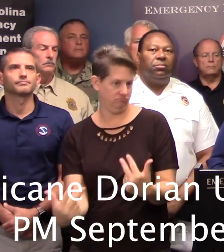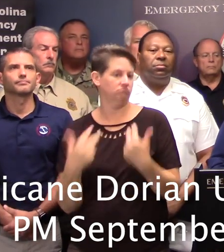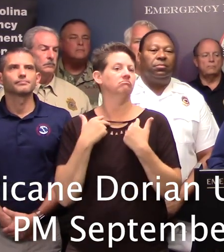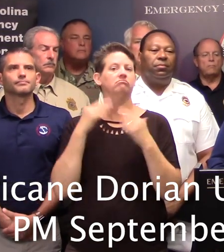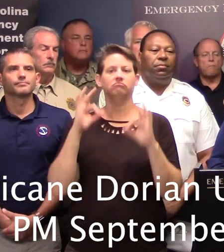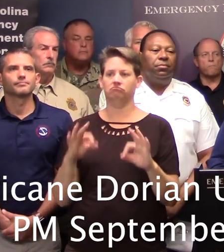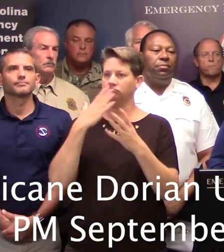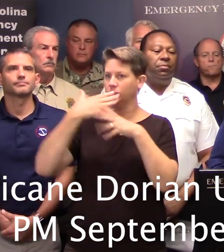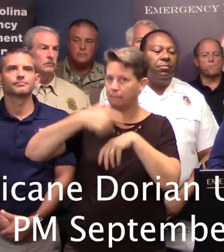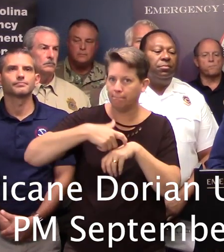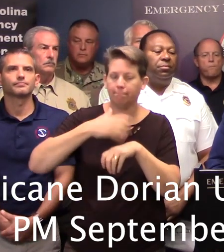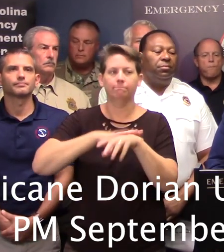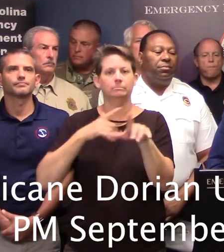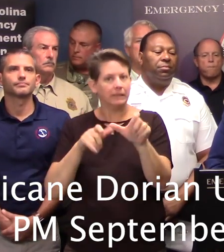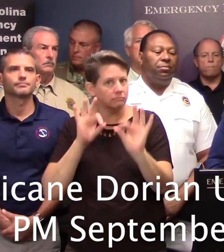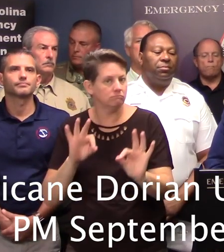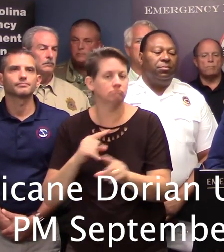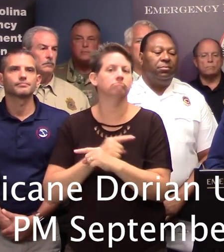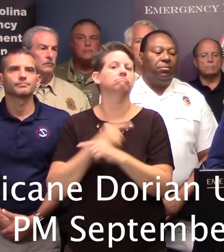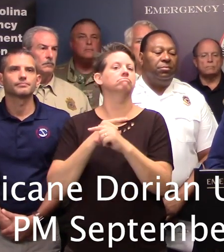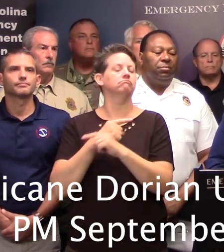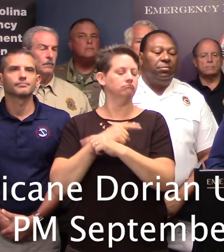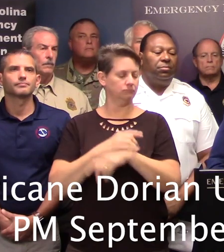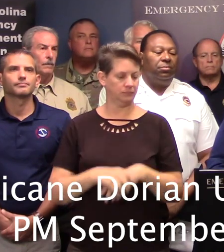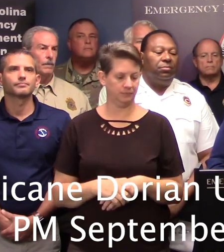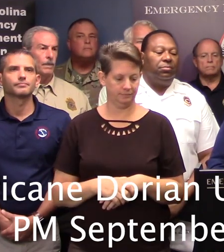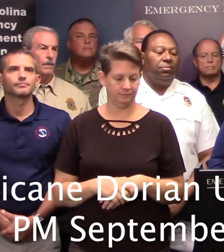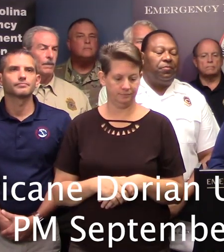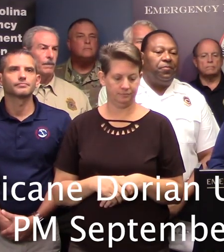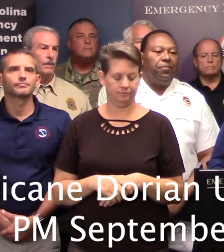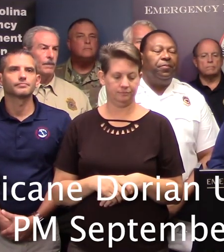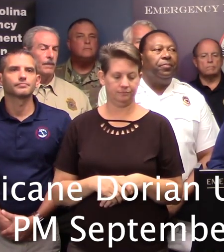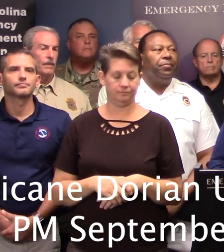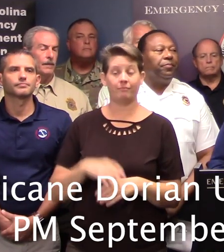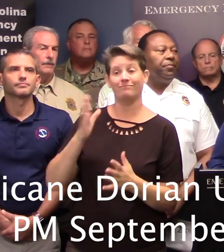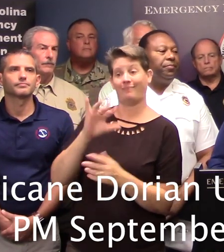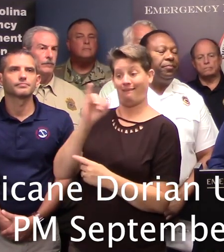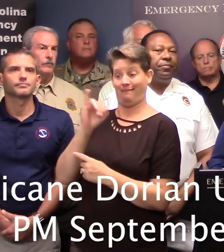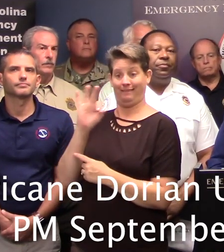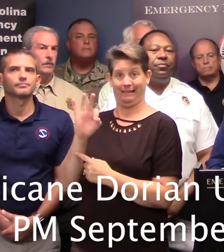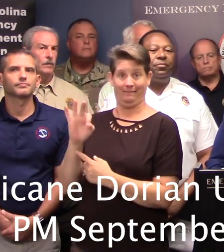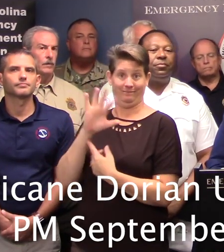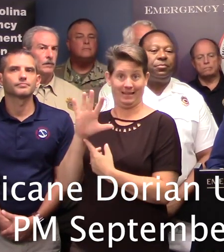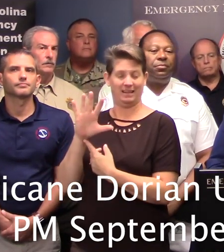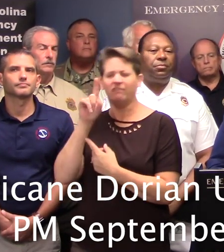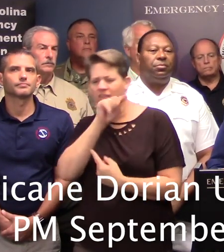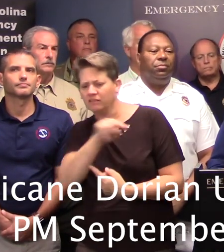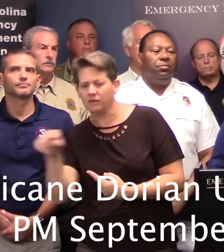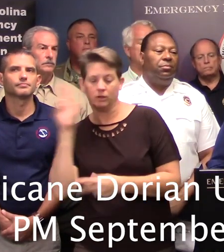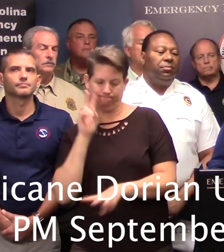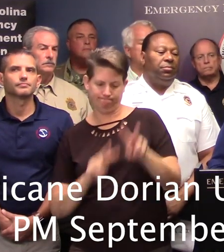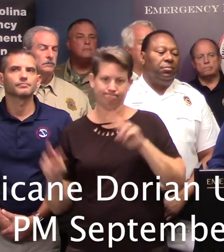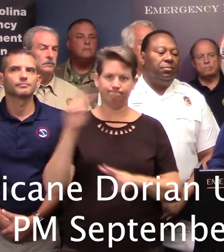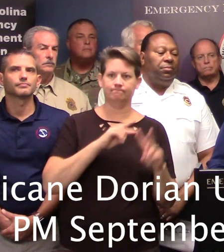travel times and good speeds. We continue to monitor the I-95 and other areas of